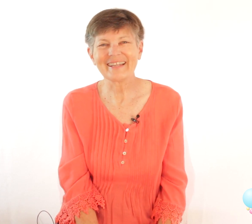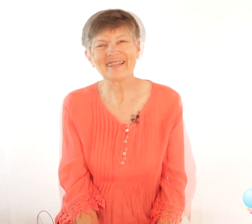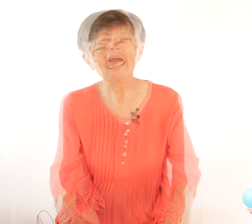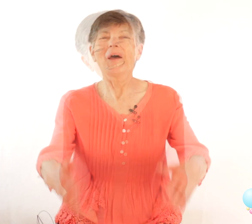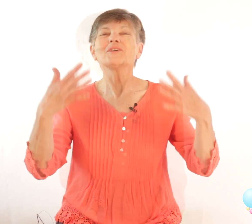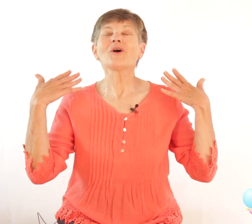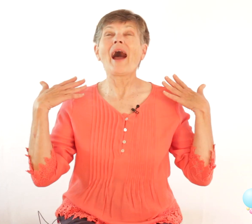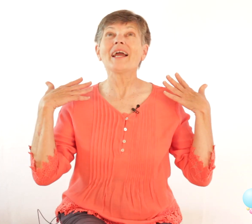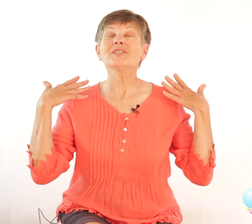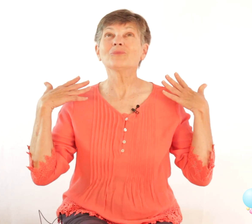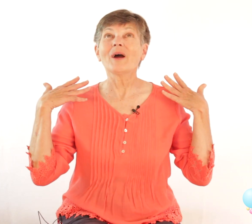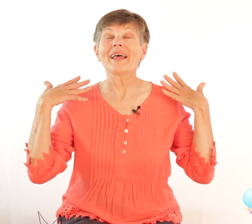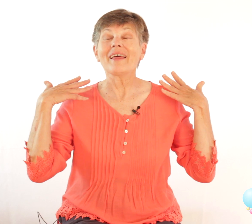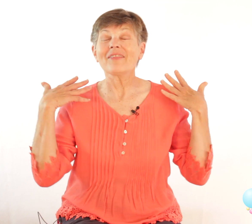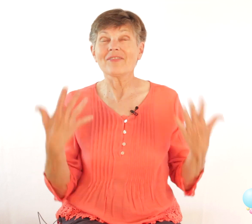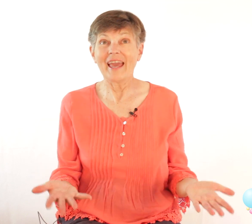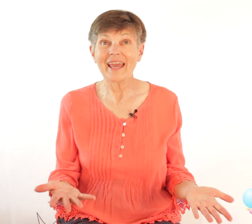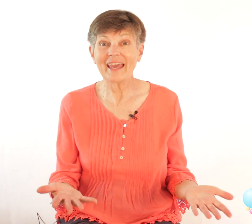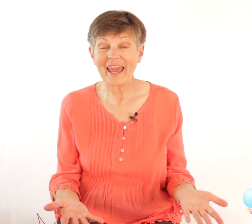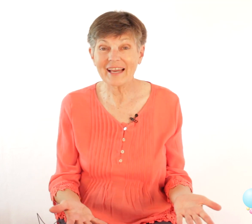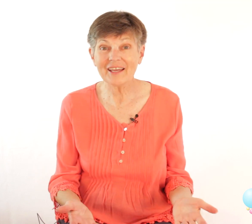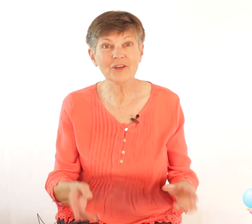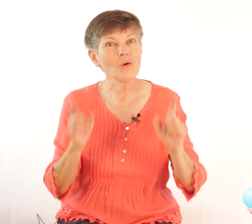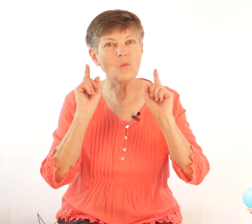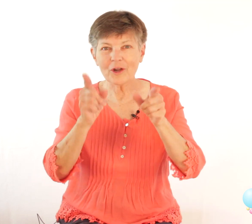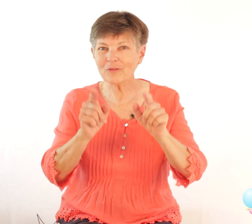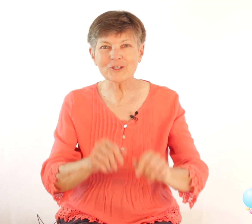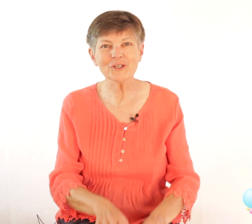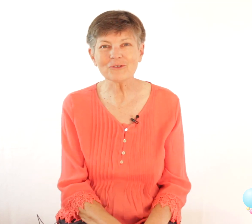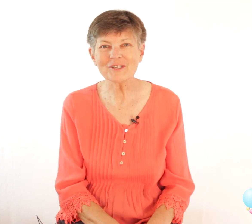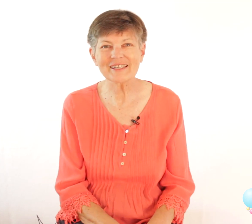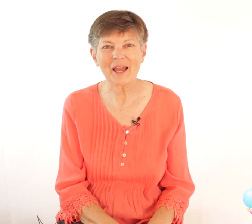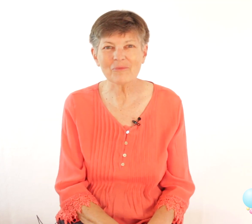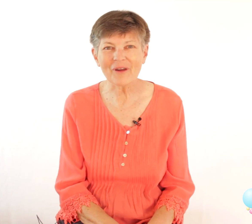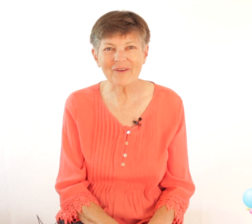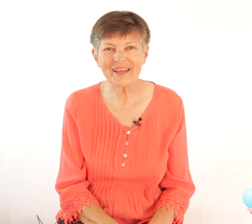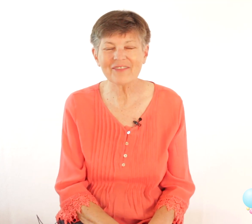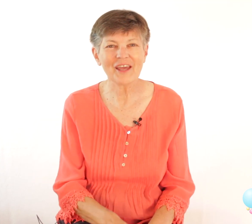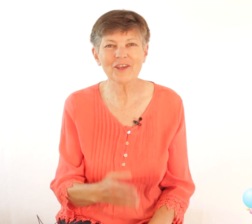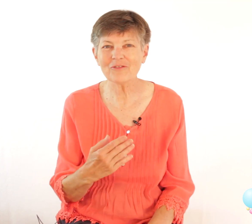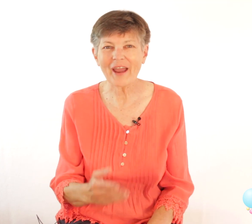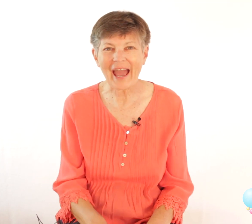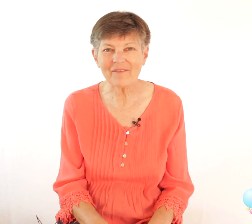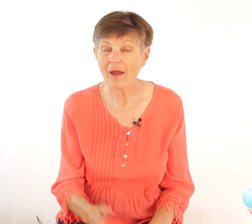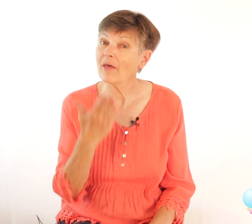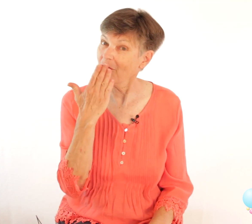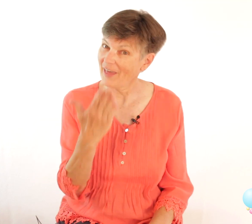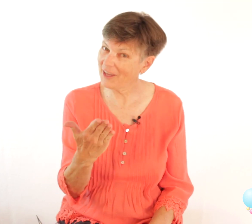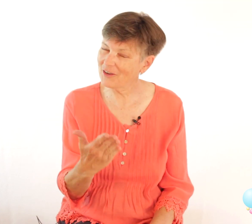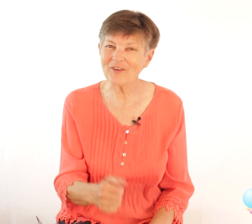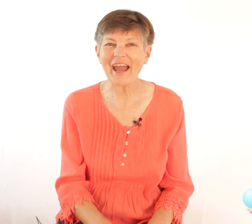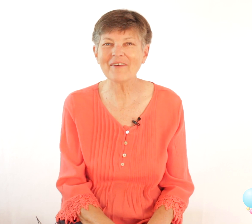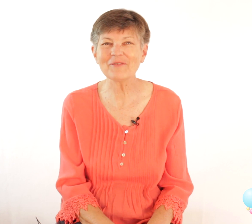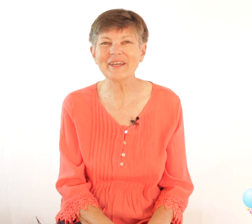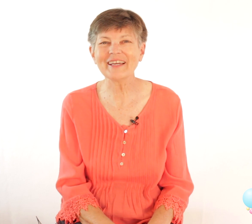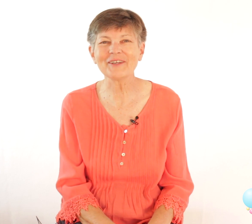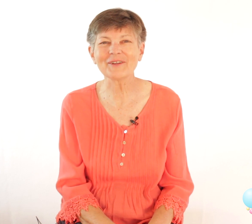so I just want to thank Caitlin you're wonderful children's librarian thank you for have thank you for having me at your